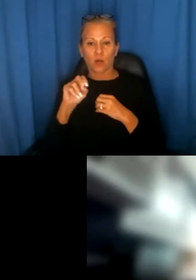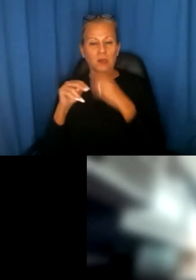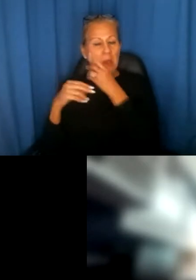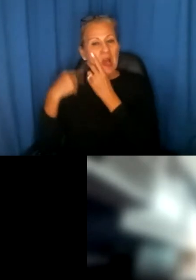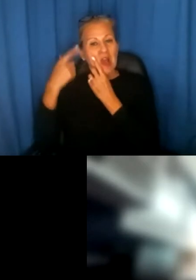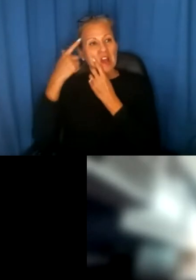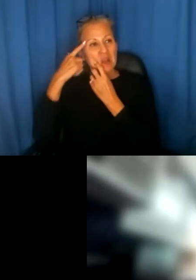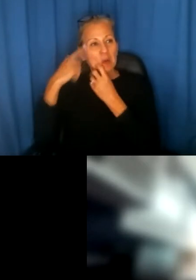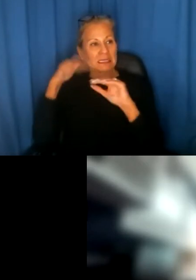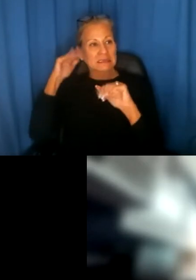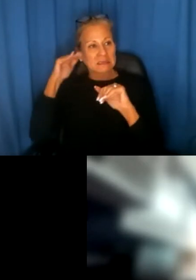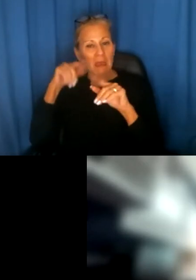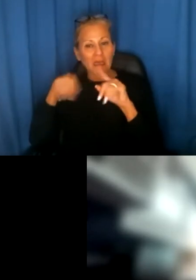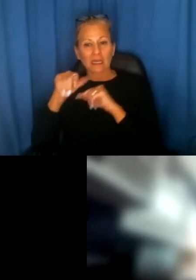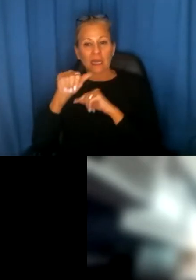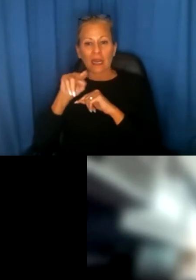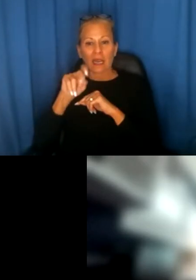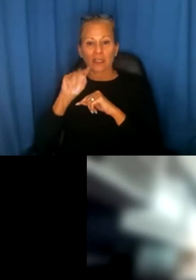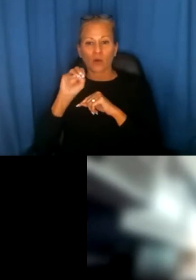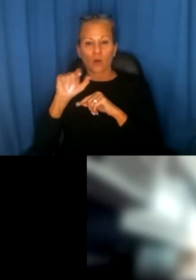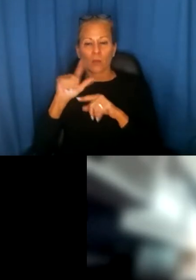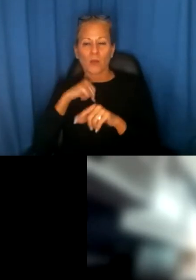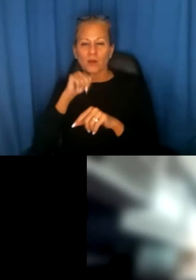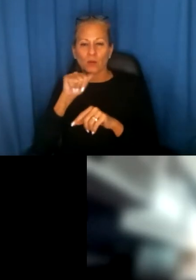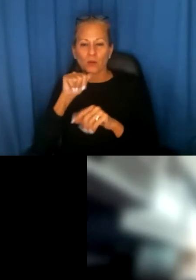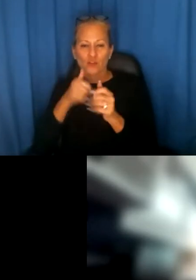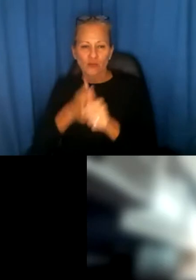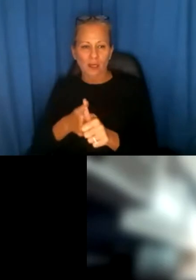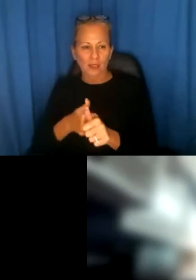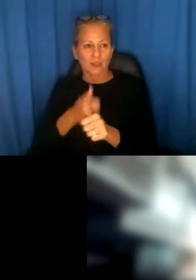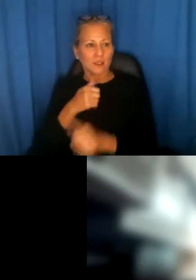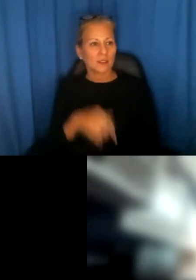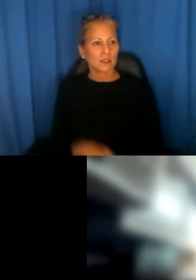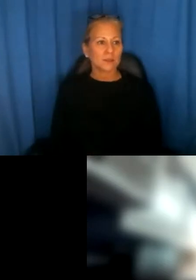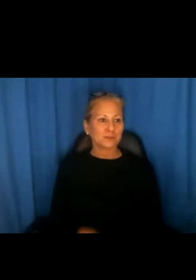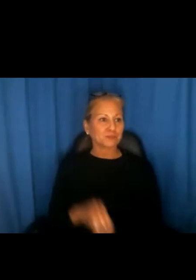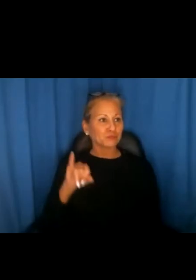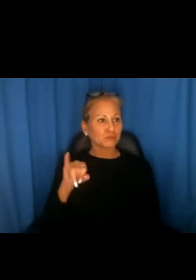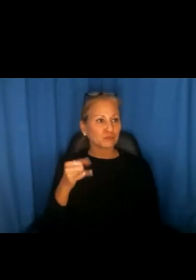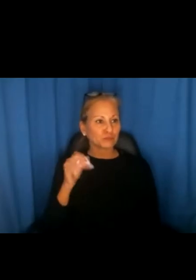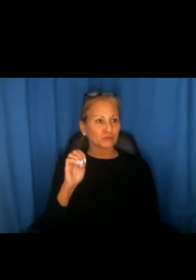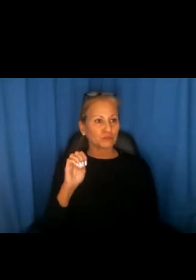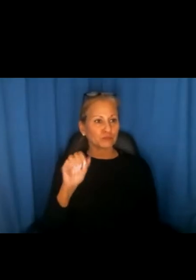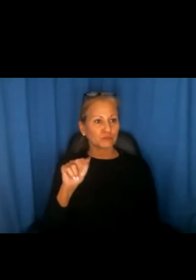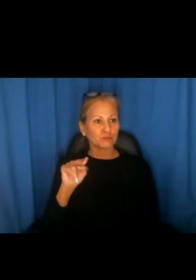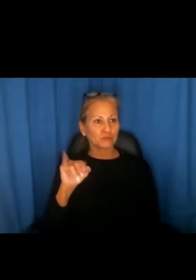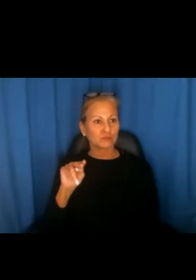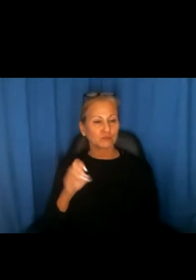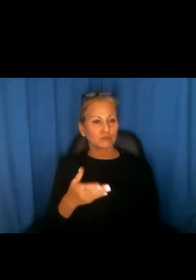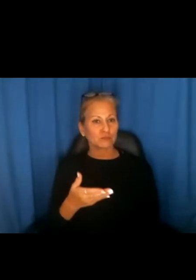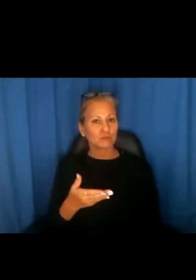that's what we're expecting, but we're not tracking it either. And Janine, looks like you unmuted. Do you want to pop in here on HUD's perspective?